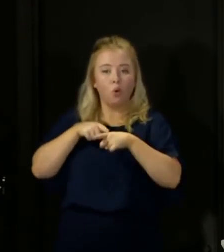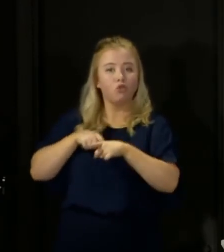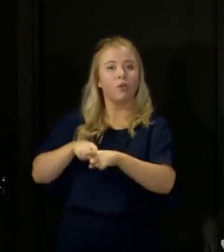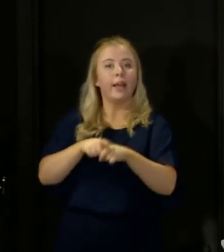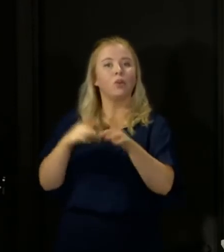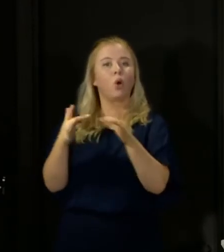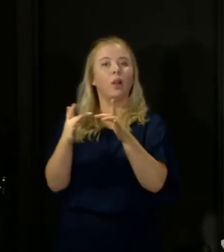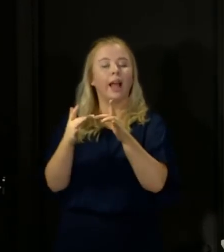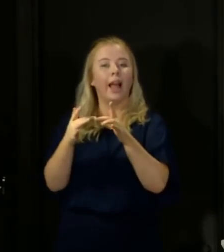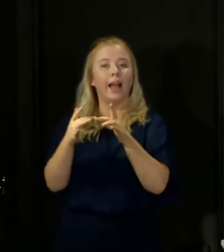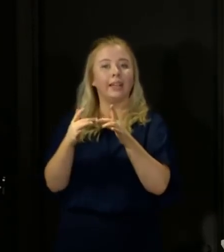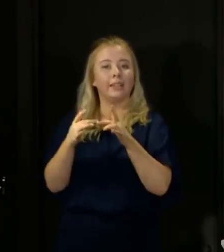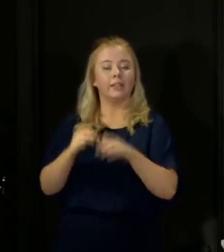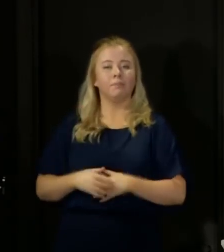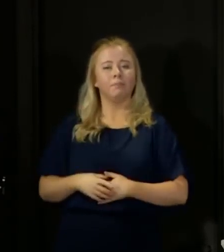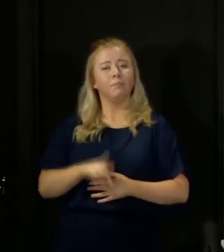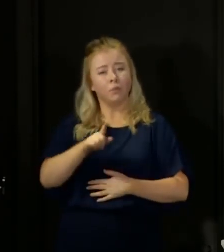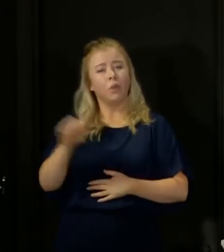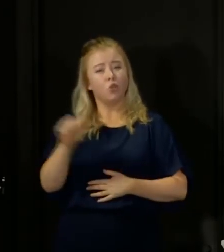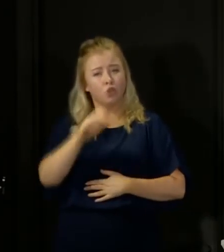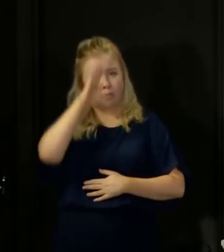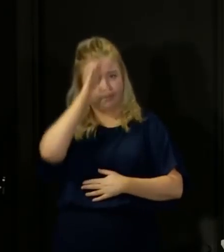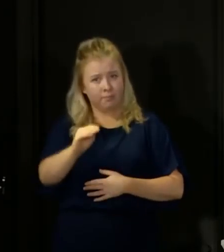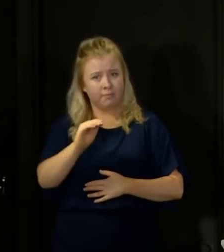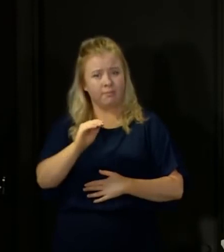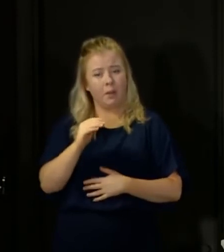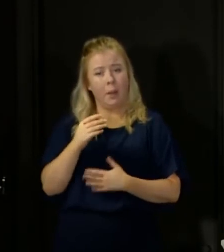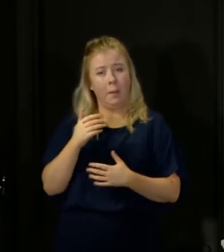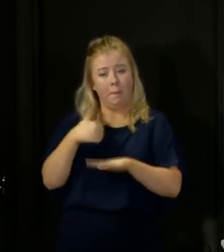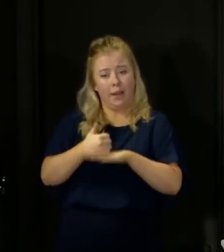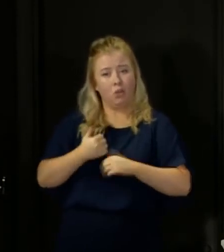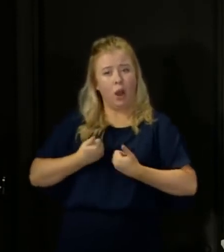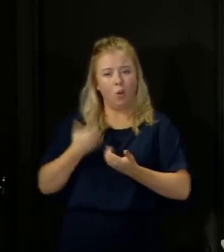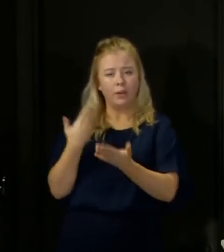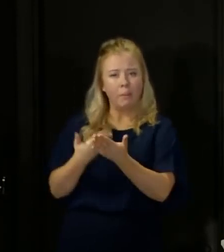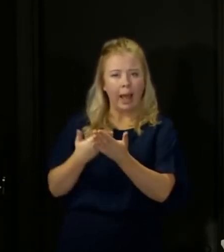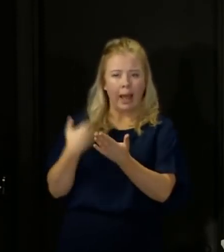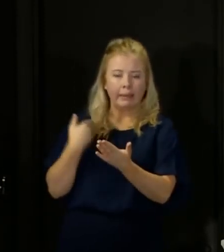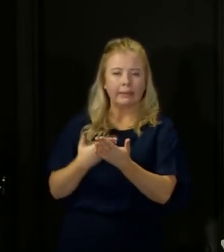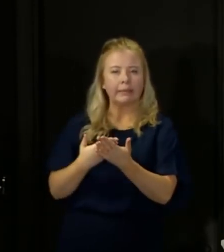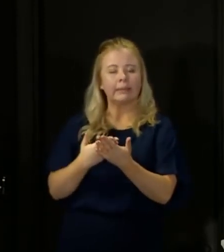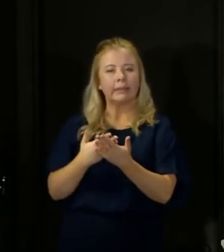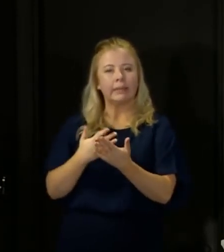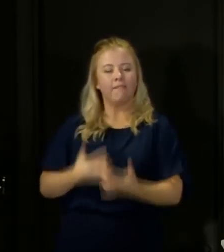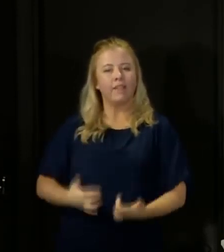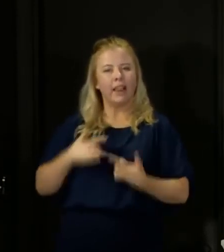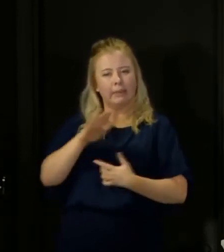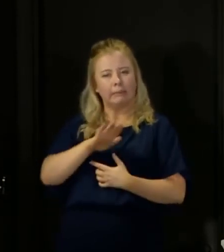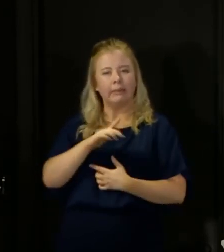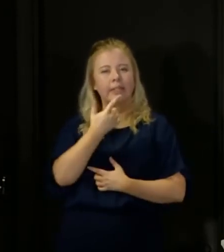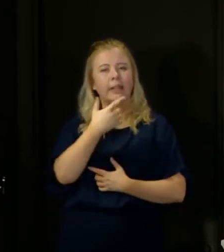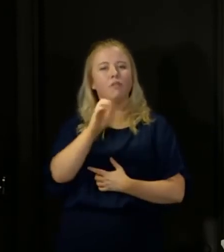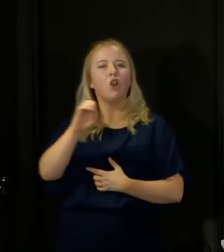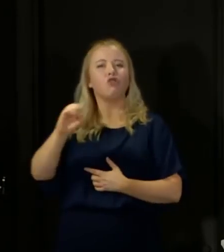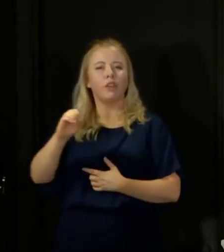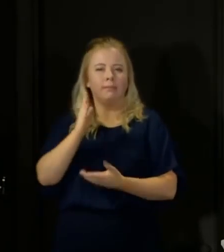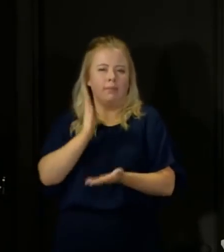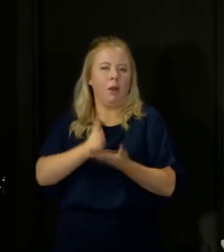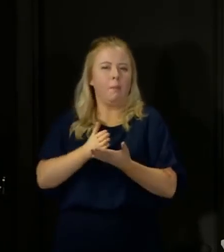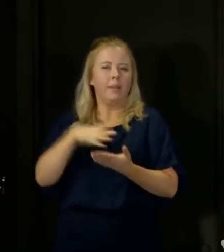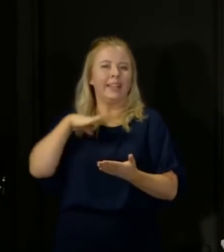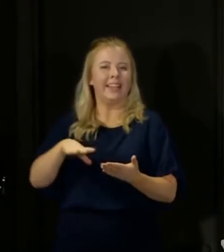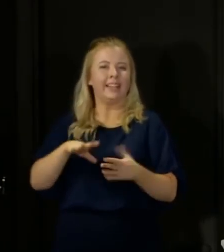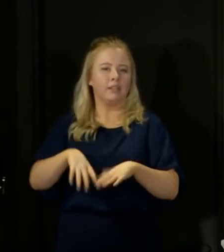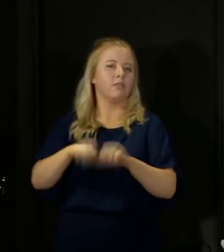should say that based on our current demand estimates, we assess that around 700 will actually be needed in the